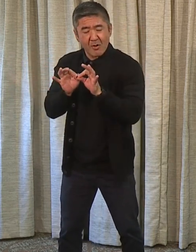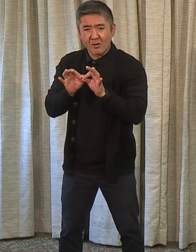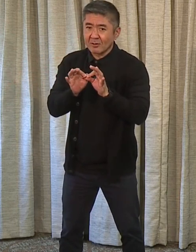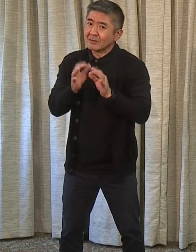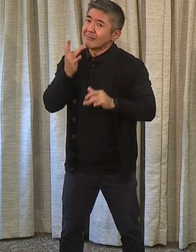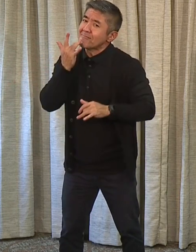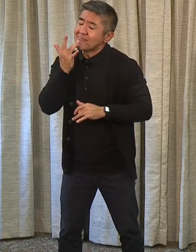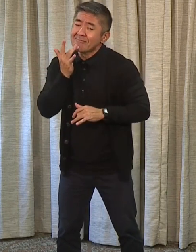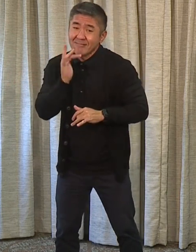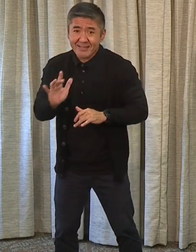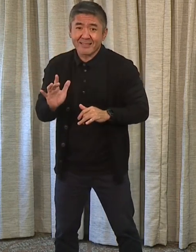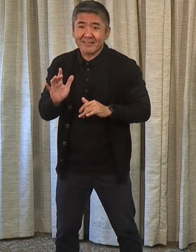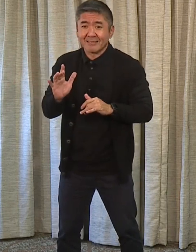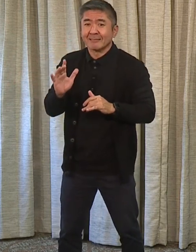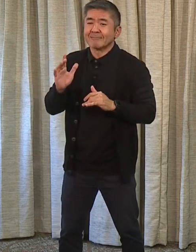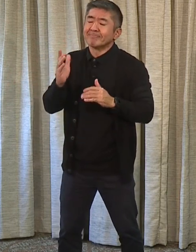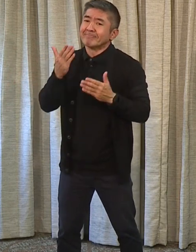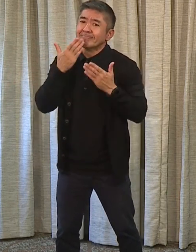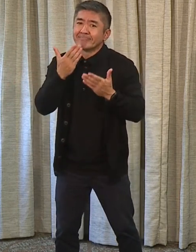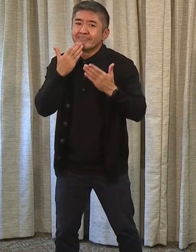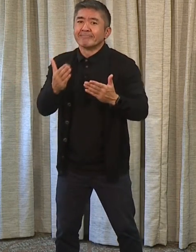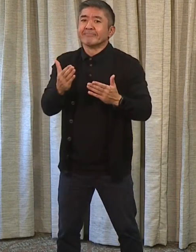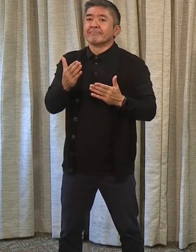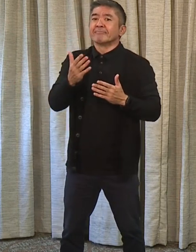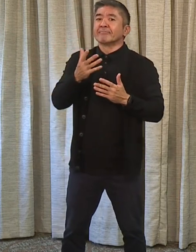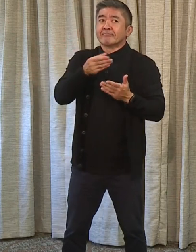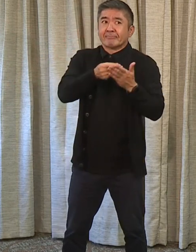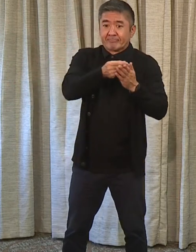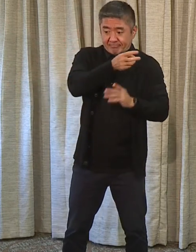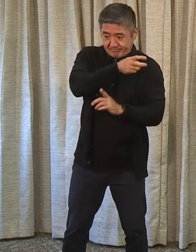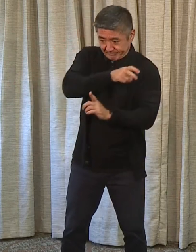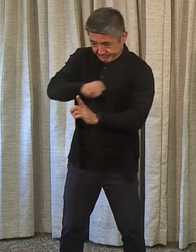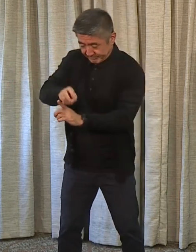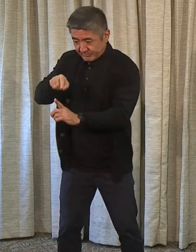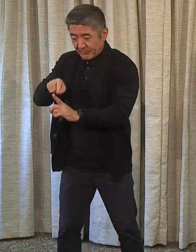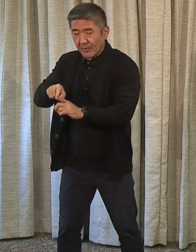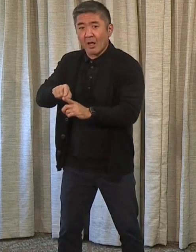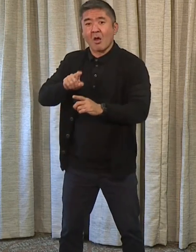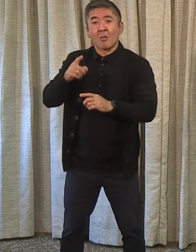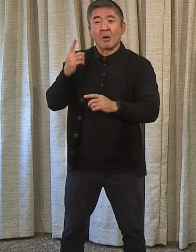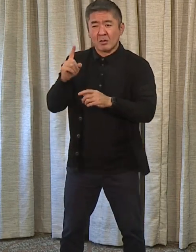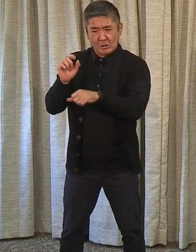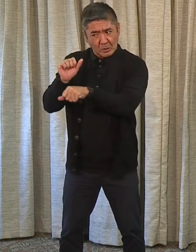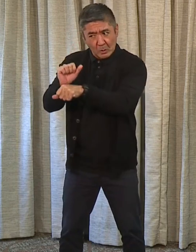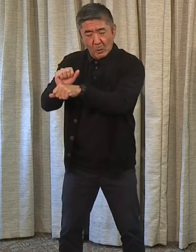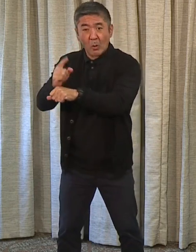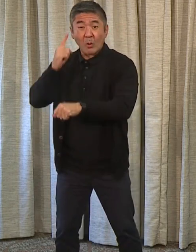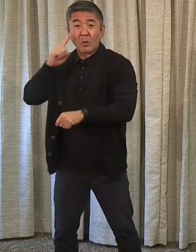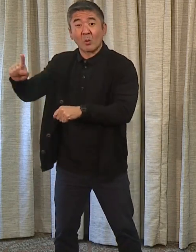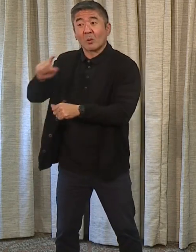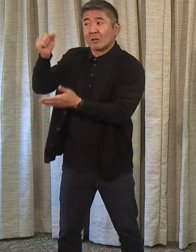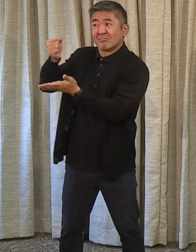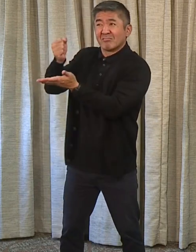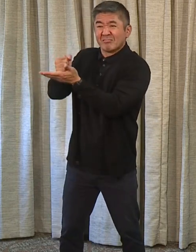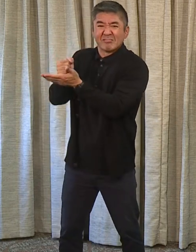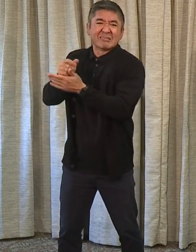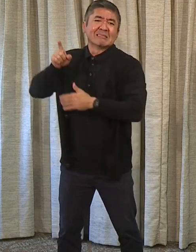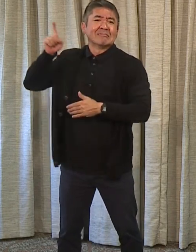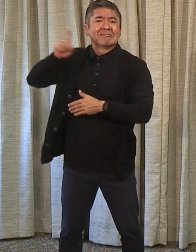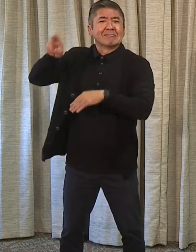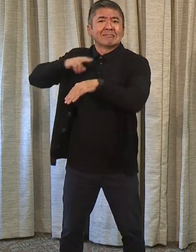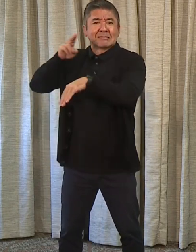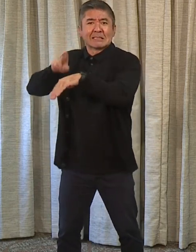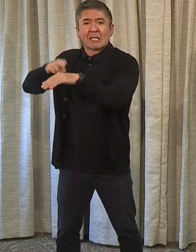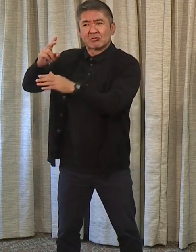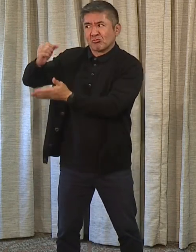blessed and fortunate, a carryover, but work ahead as far as our accreditation goes with the American Zoological Association.